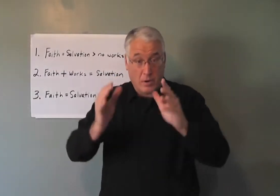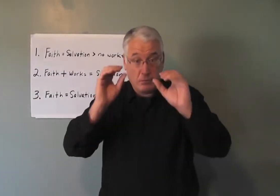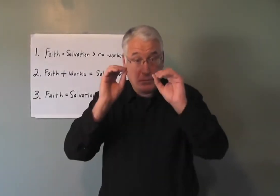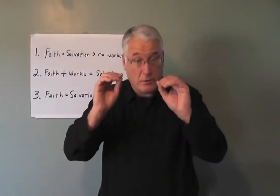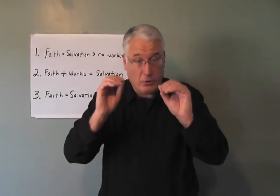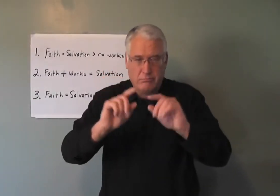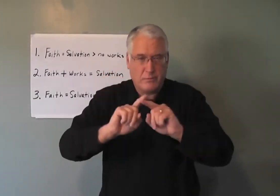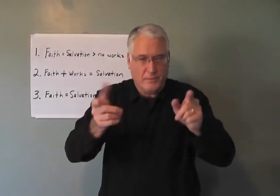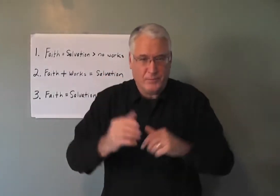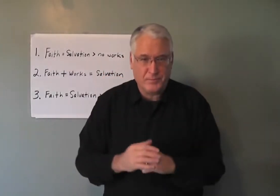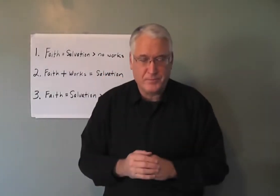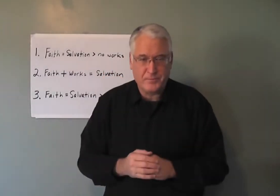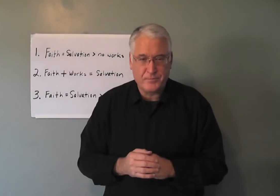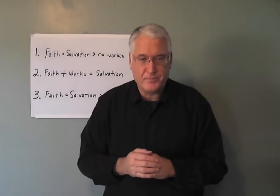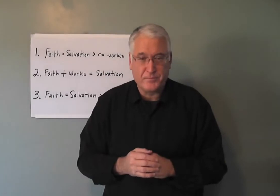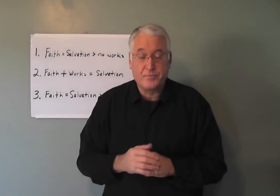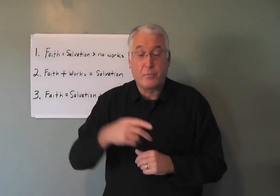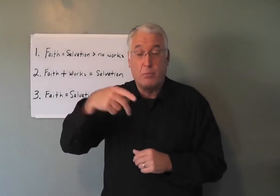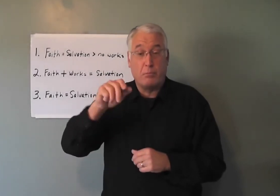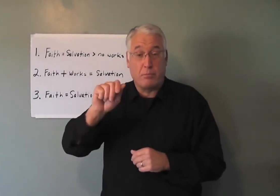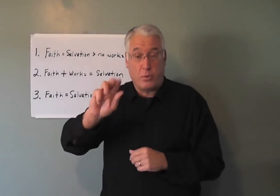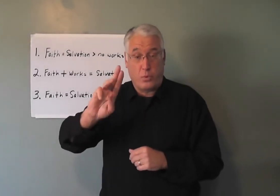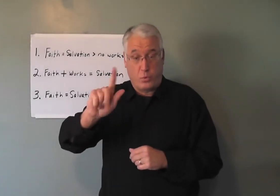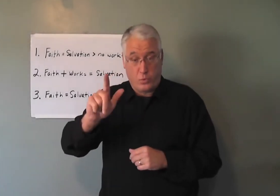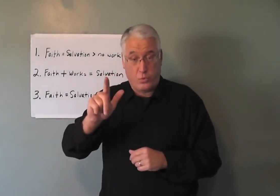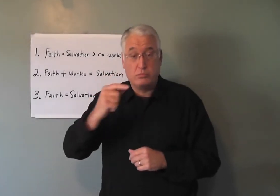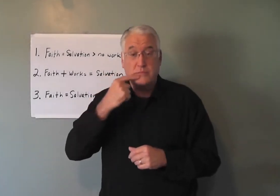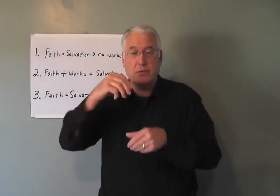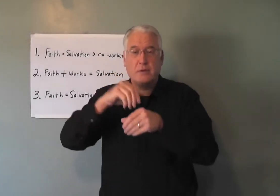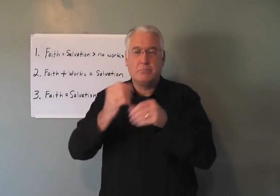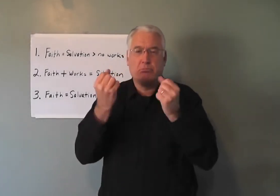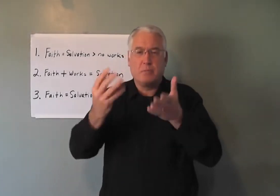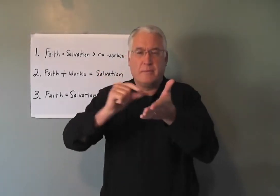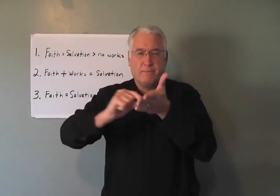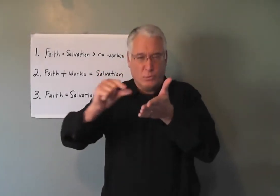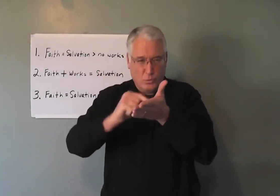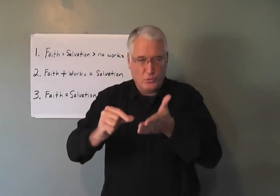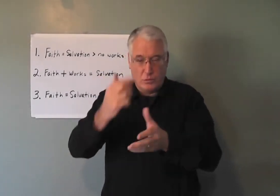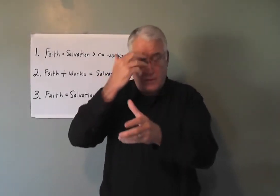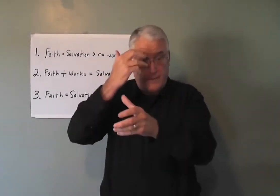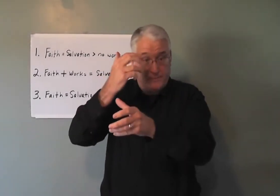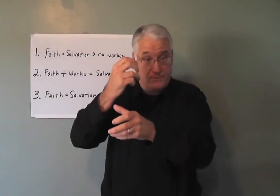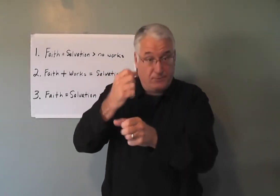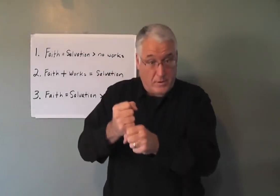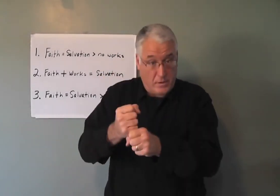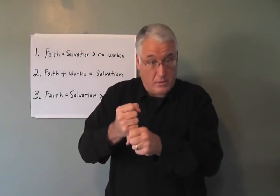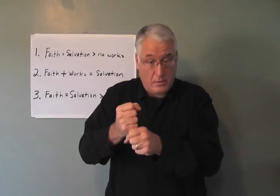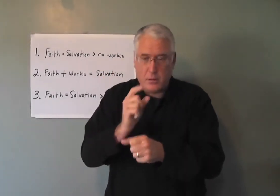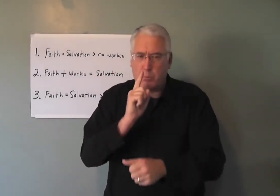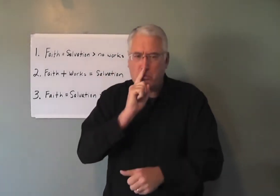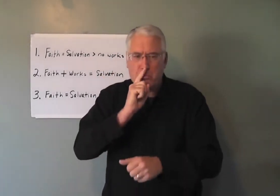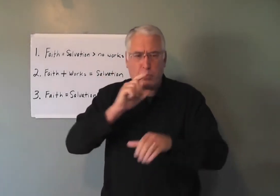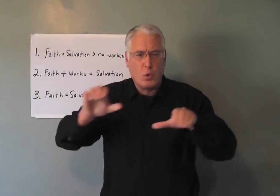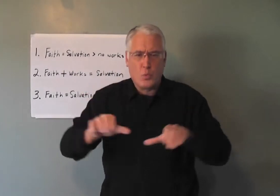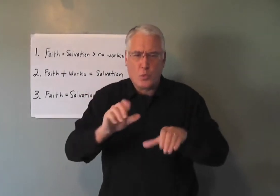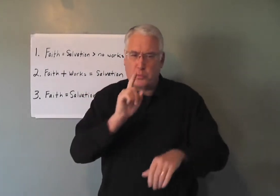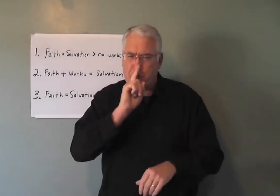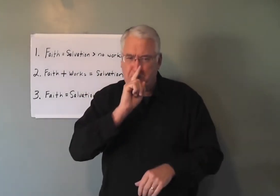The Bible teaches differently. Paul, he says in many verses that faith without